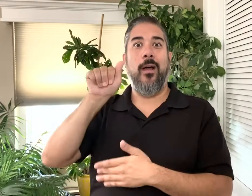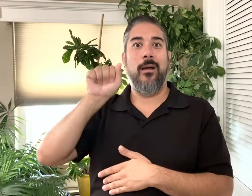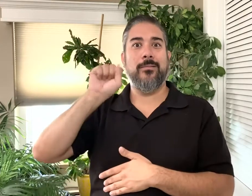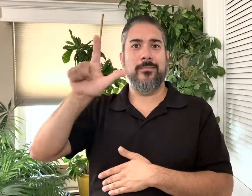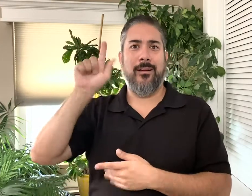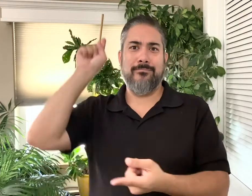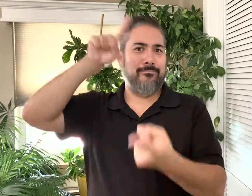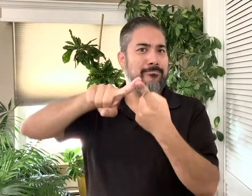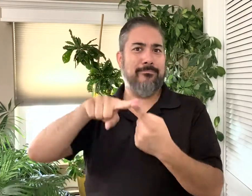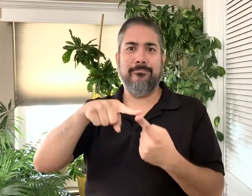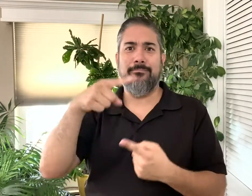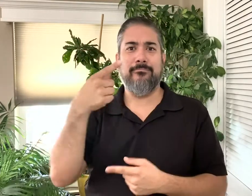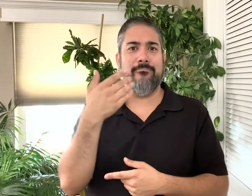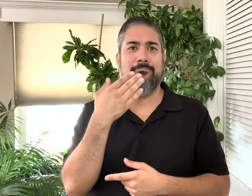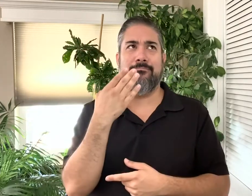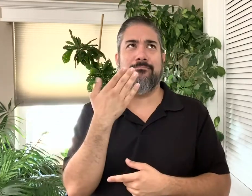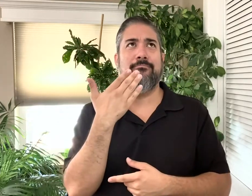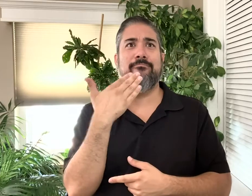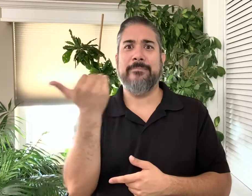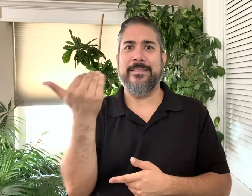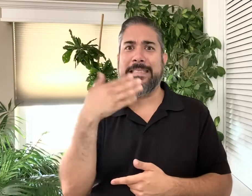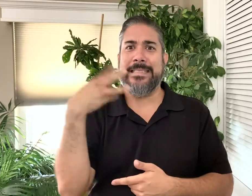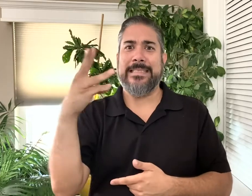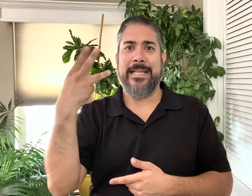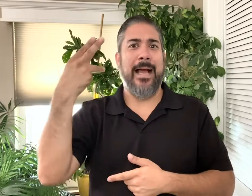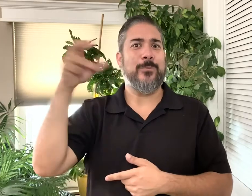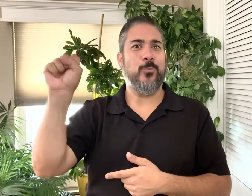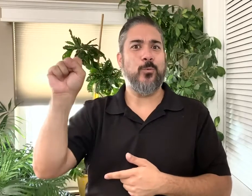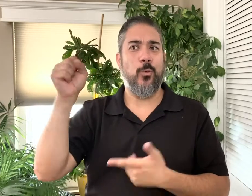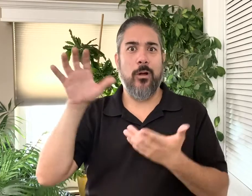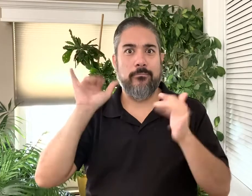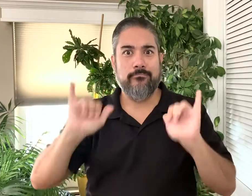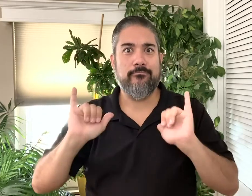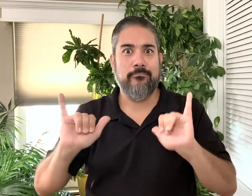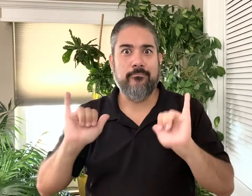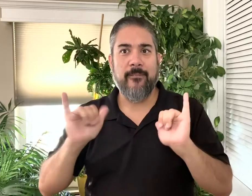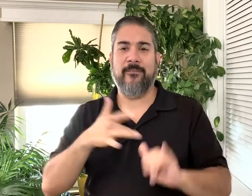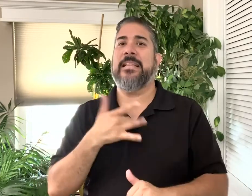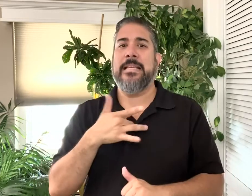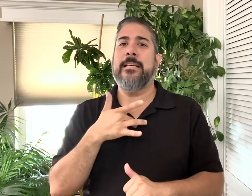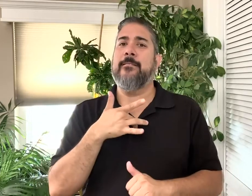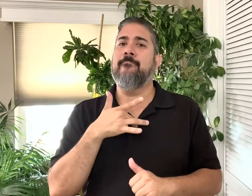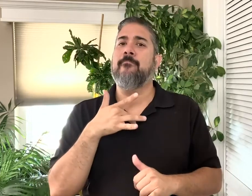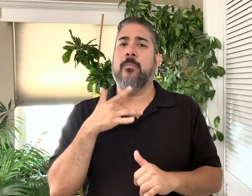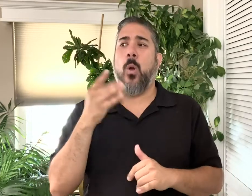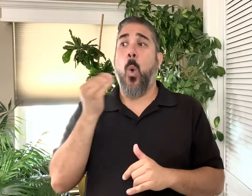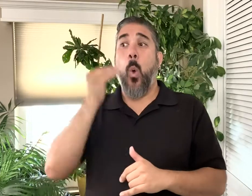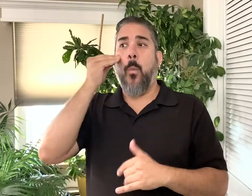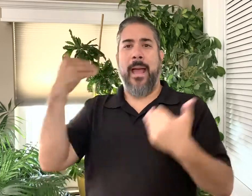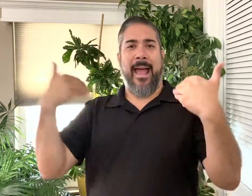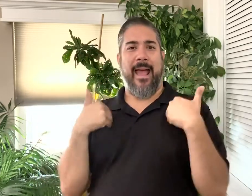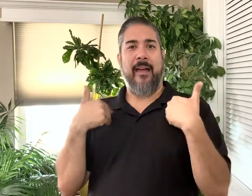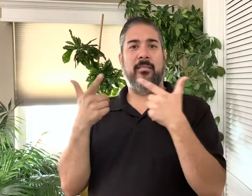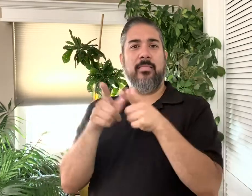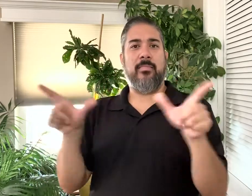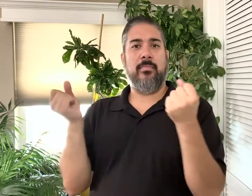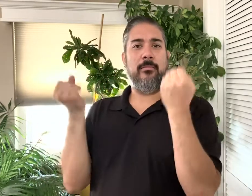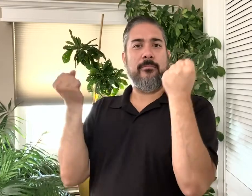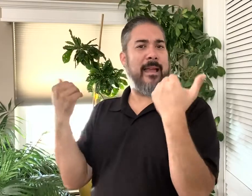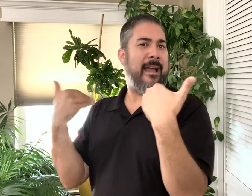up not signing, but speaking, they didn't learn to sign until they were in high school when they were 15 or 16 years old. They felt like, because I